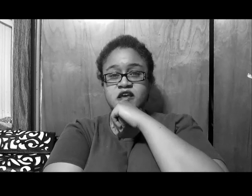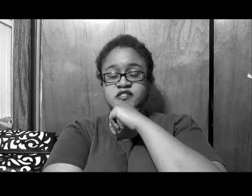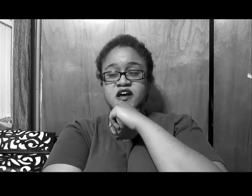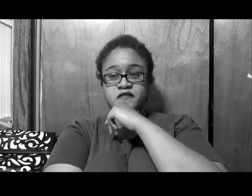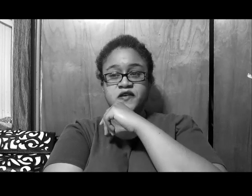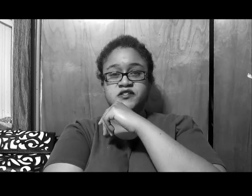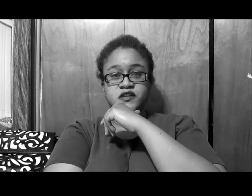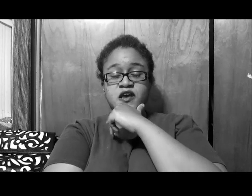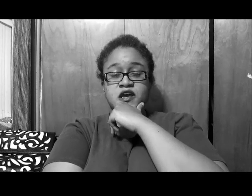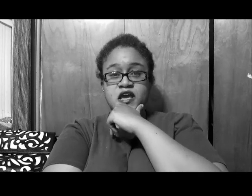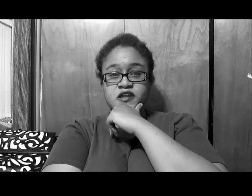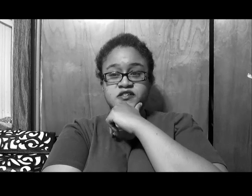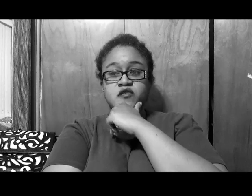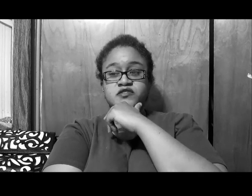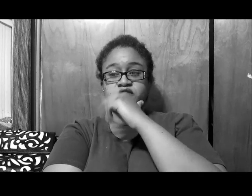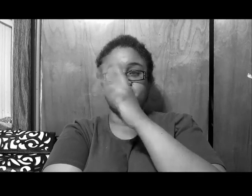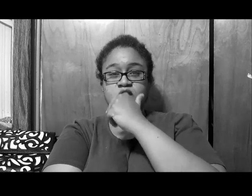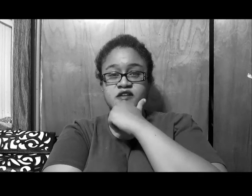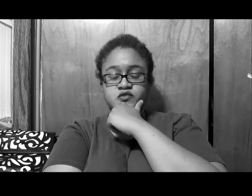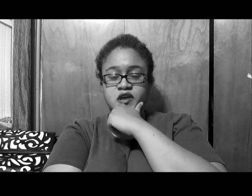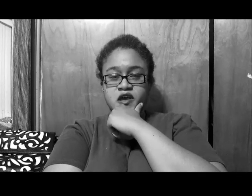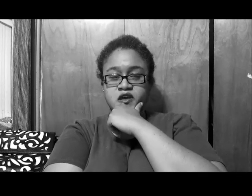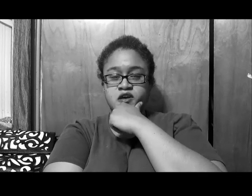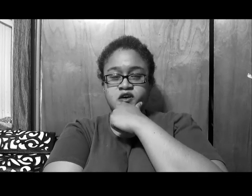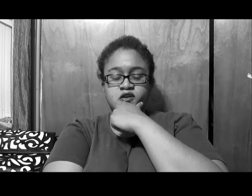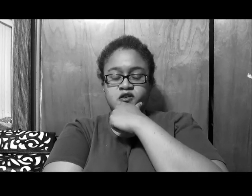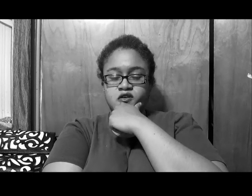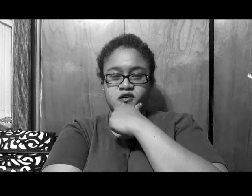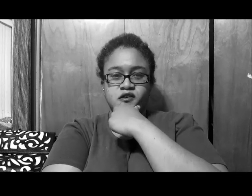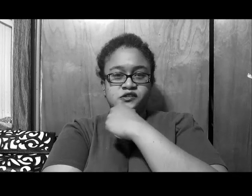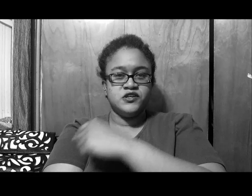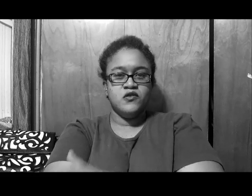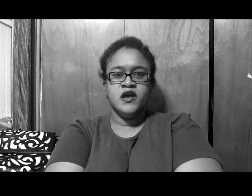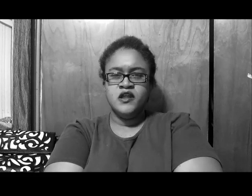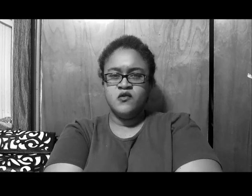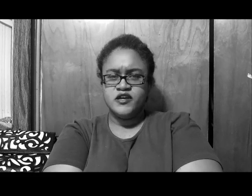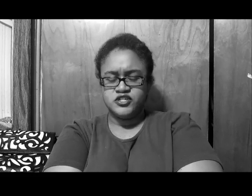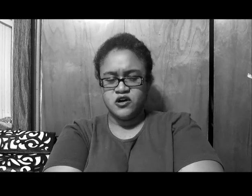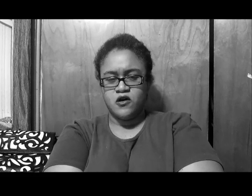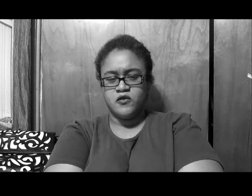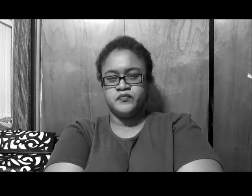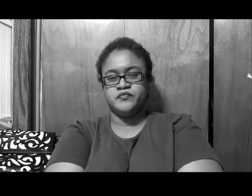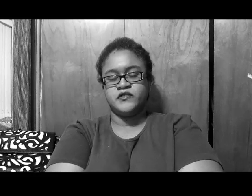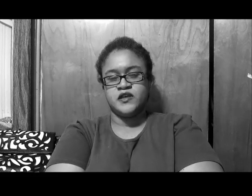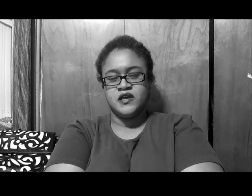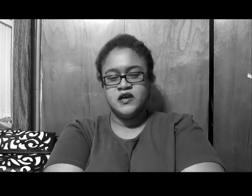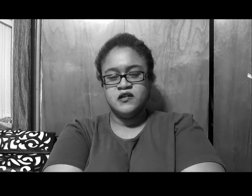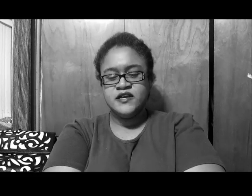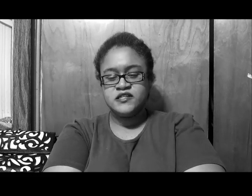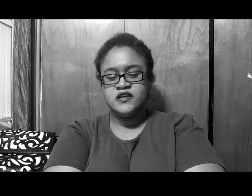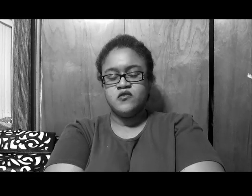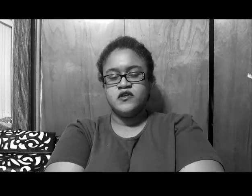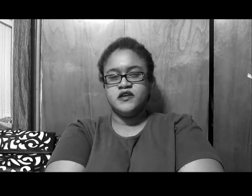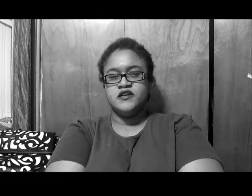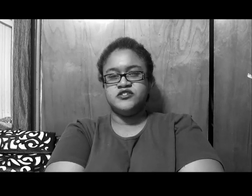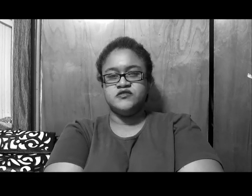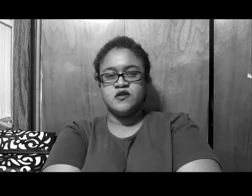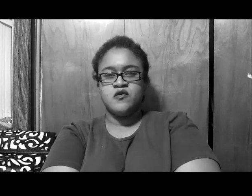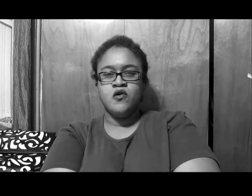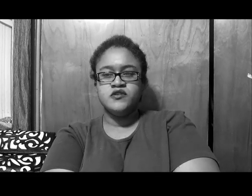he is now officially, Candy's husband, congrats, okay, ugh, so, anyways, y'all, let's get into one of the issues, of course,